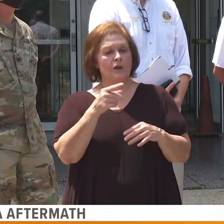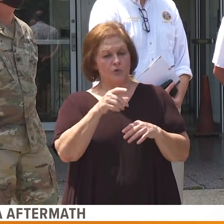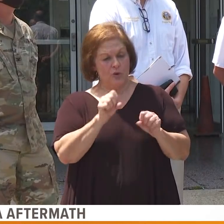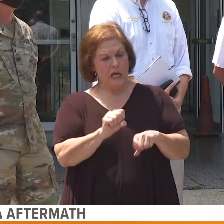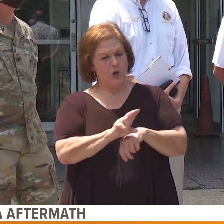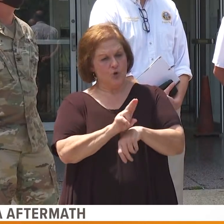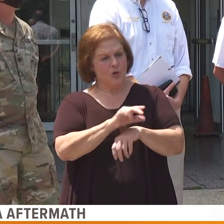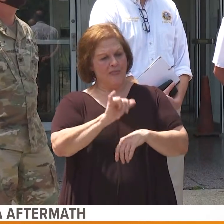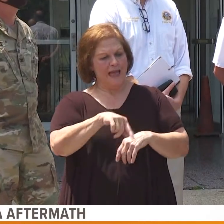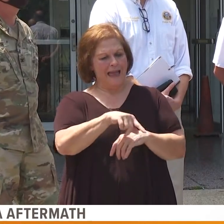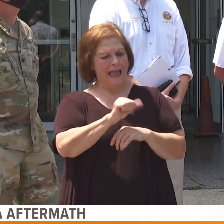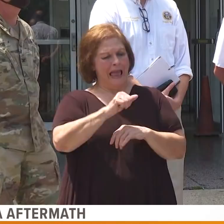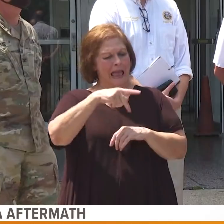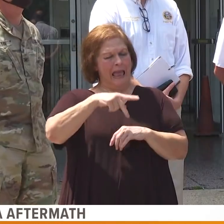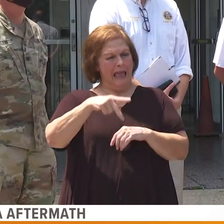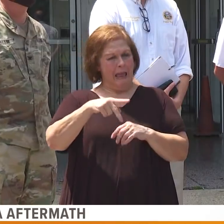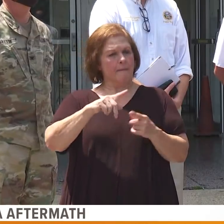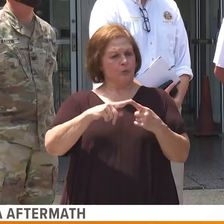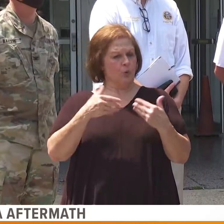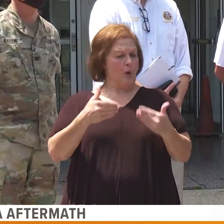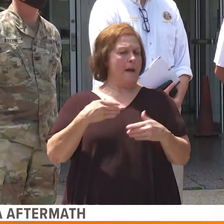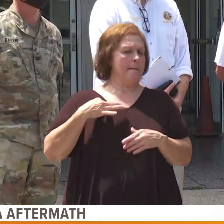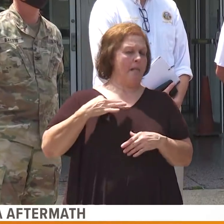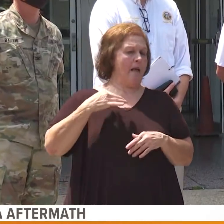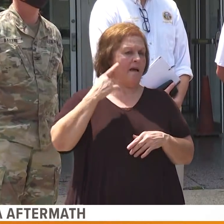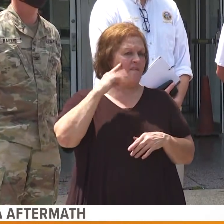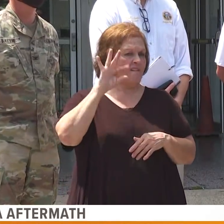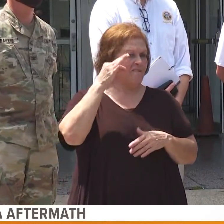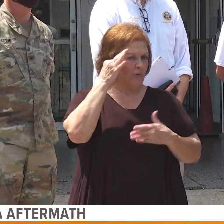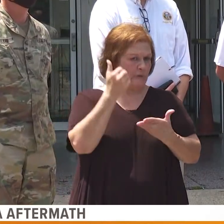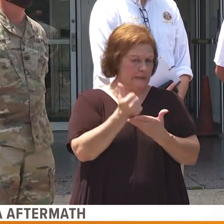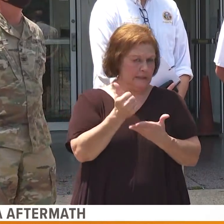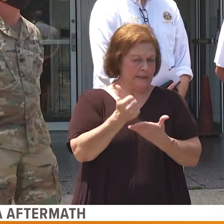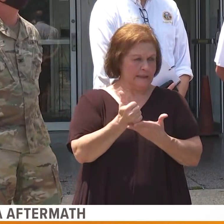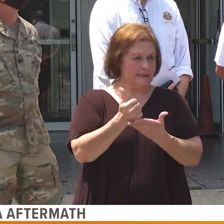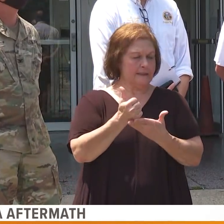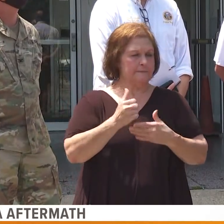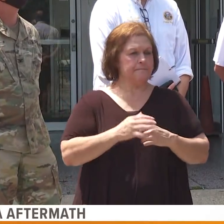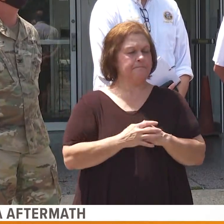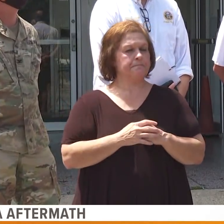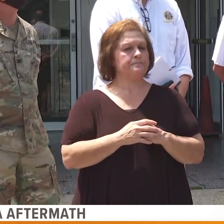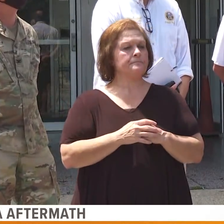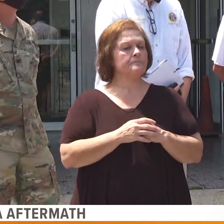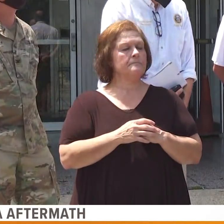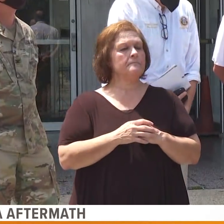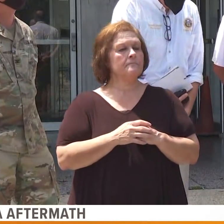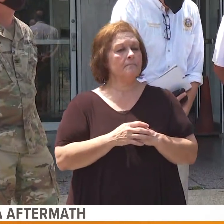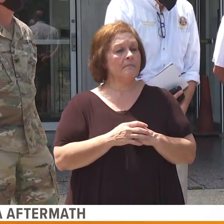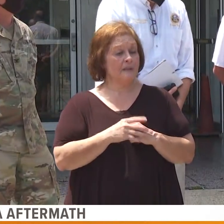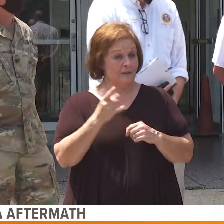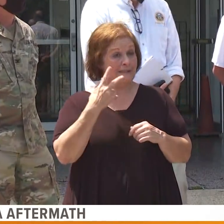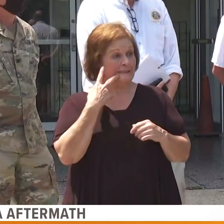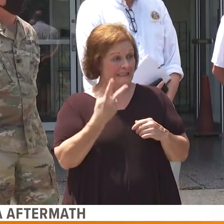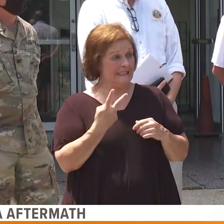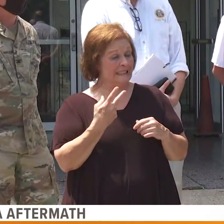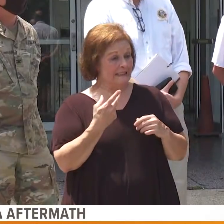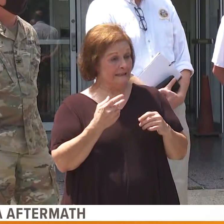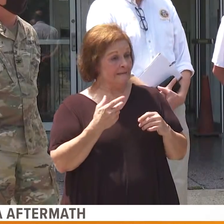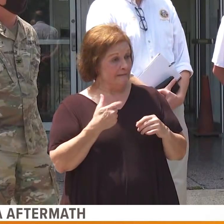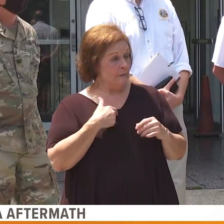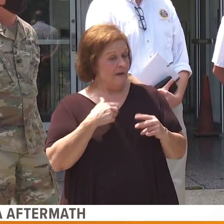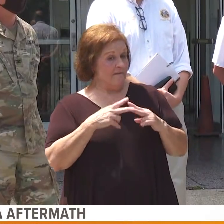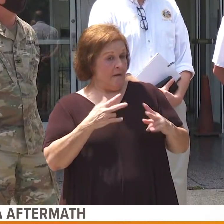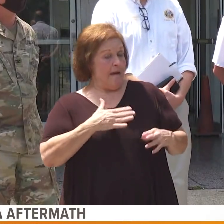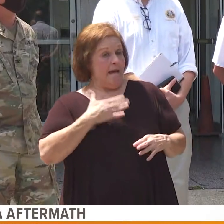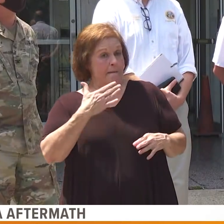use that app to also apply for federal assistance. So as you can tell by the number, we're very pleased